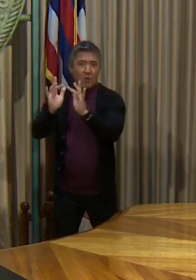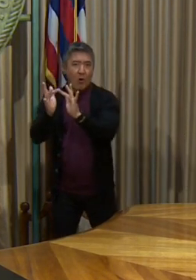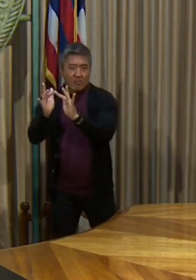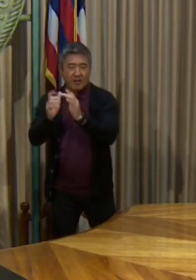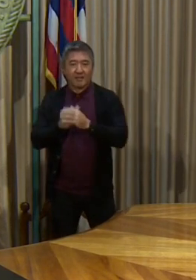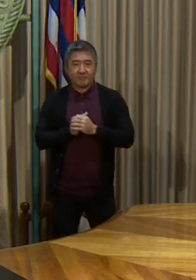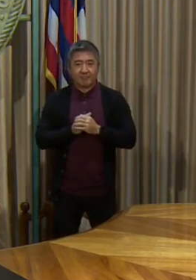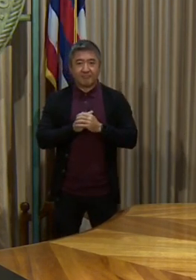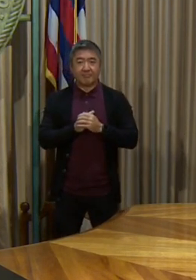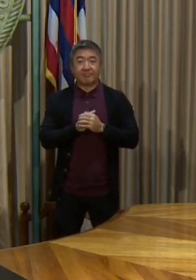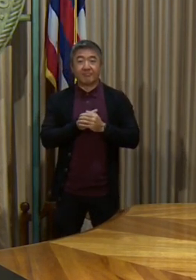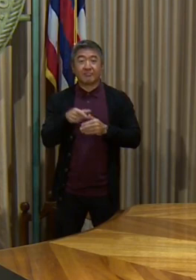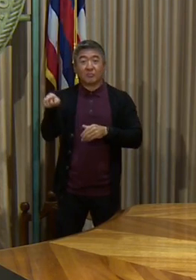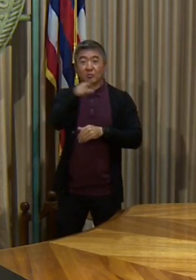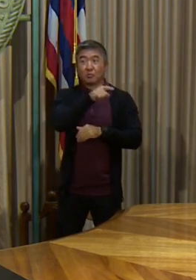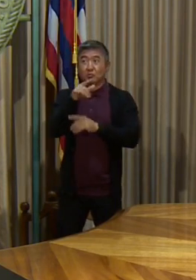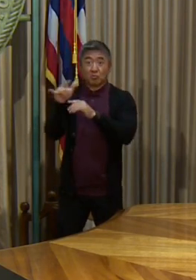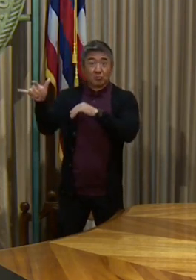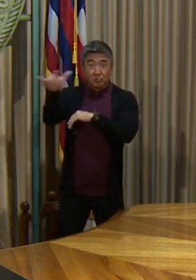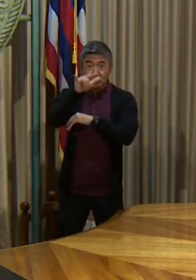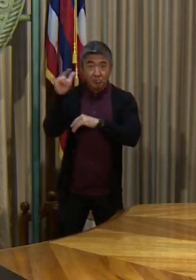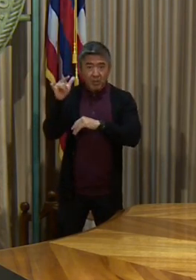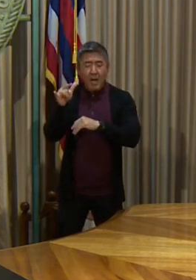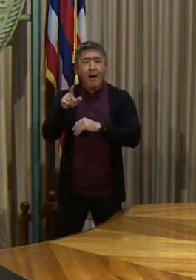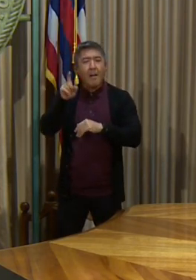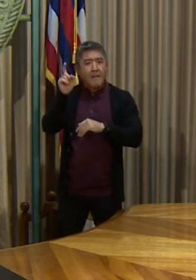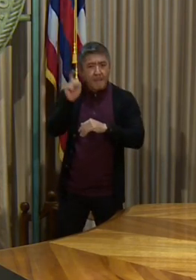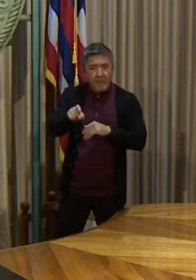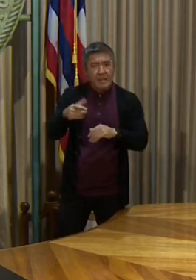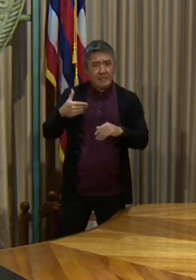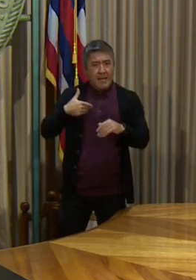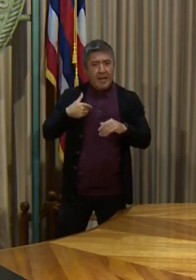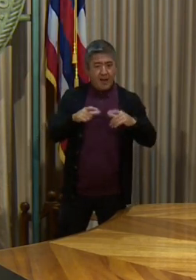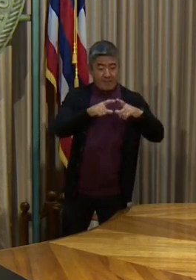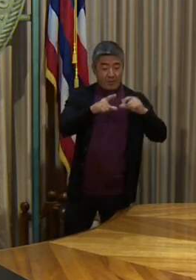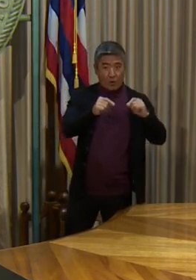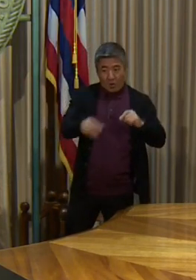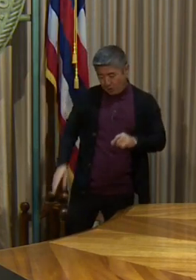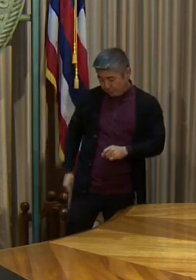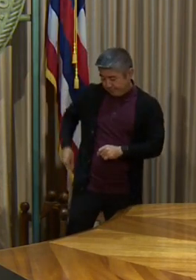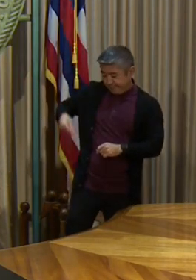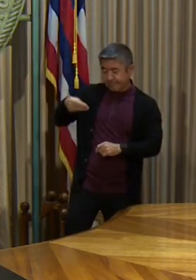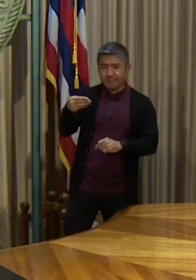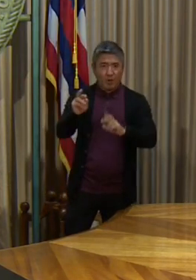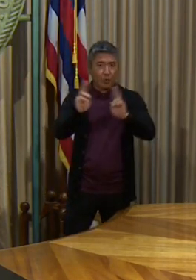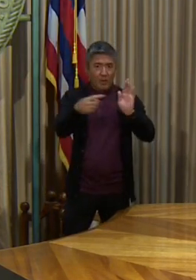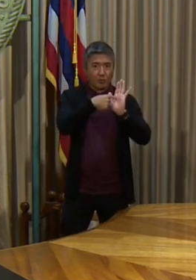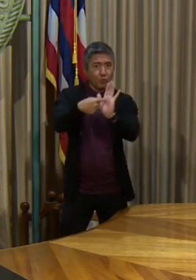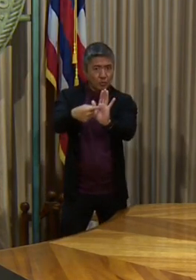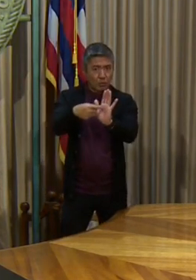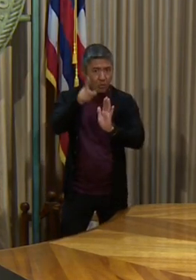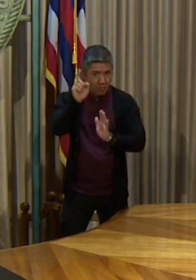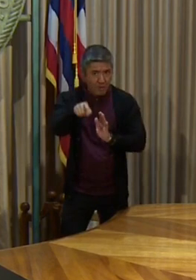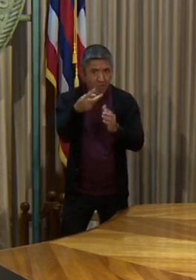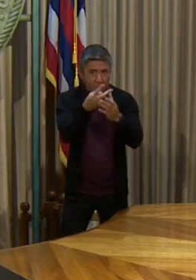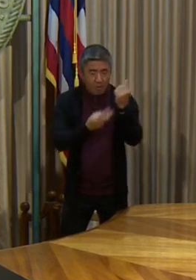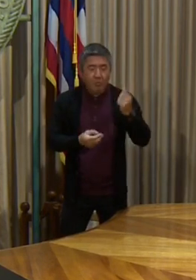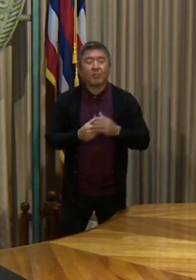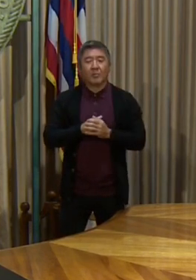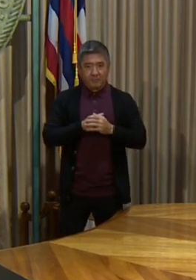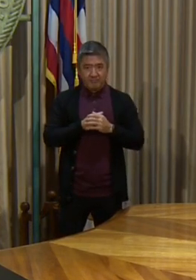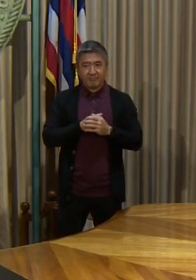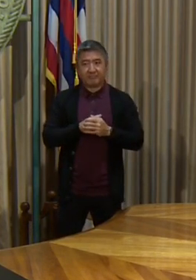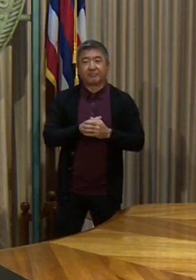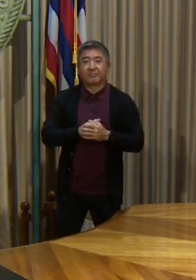must also have in their possession the CDC vaccination record card while traveling. Our schedule to go live in the Hawaii